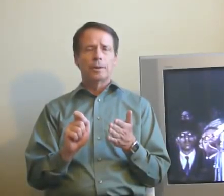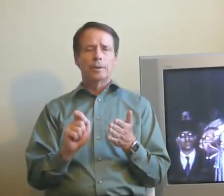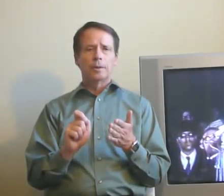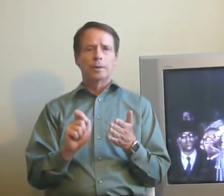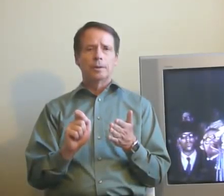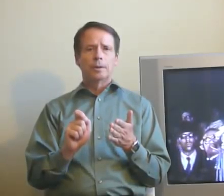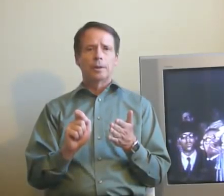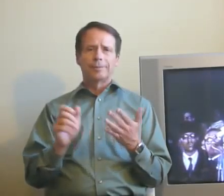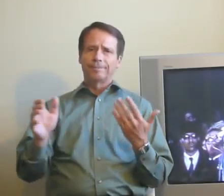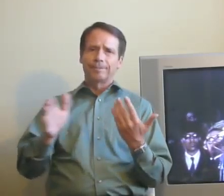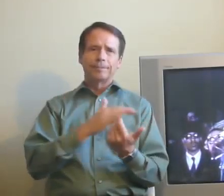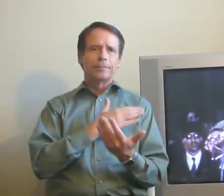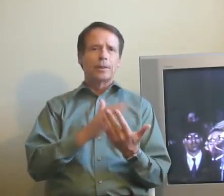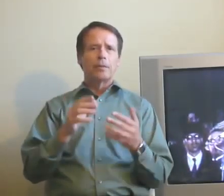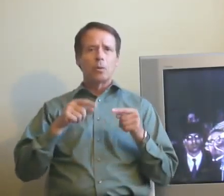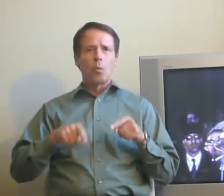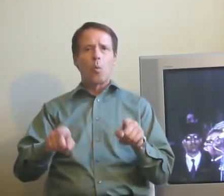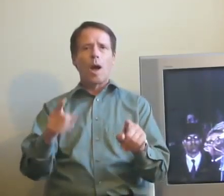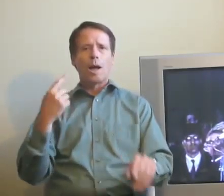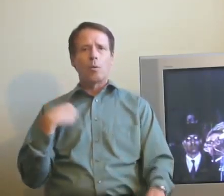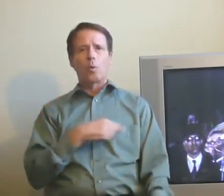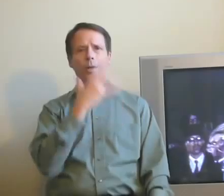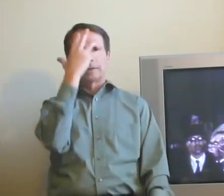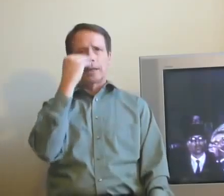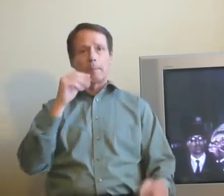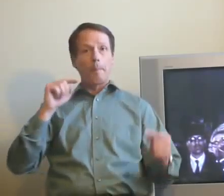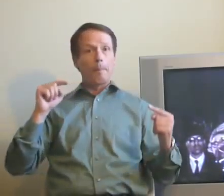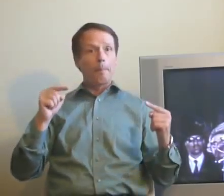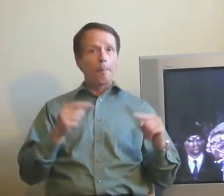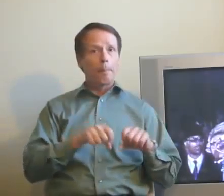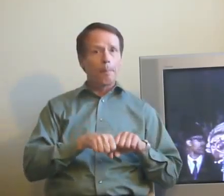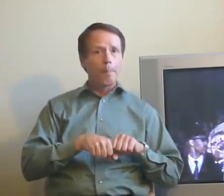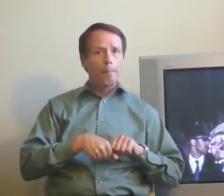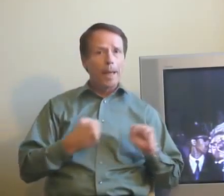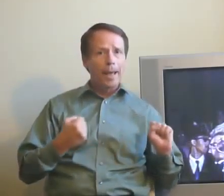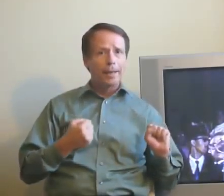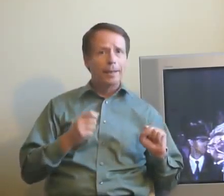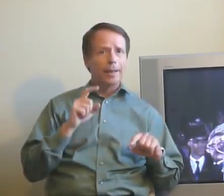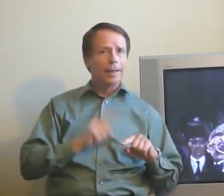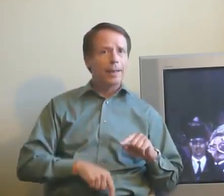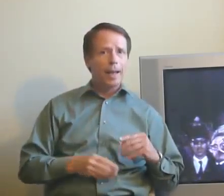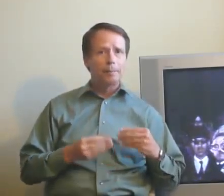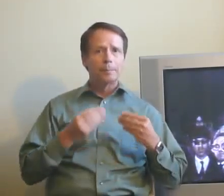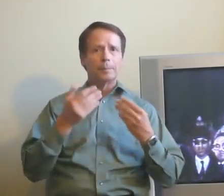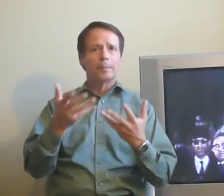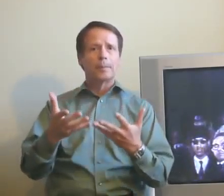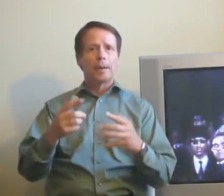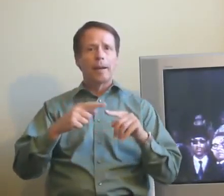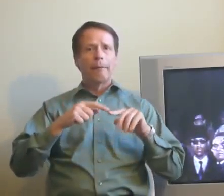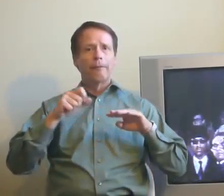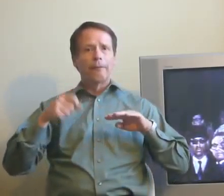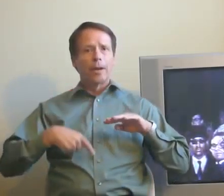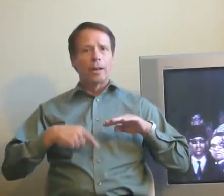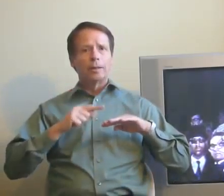Even in our sleep, pain which cannot begin, falls drop by drop upon the heart,